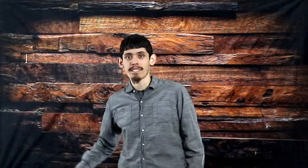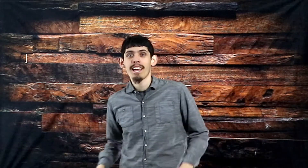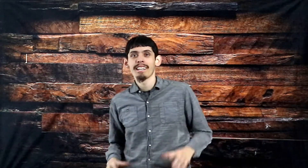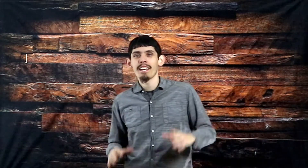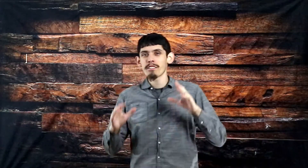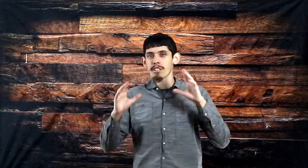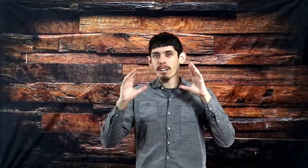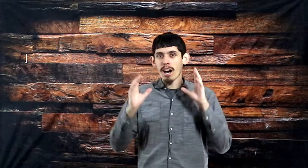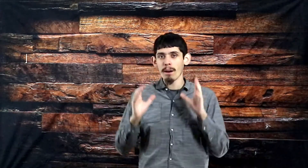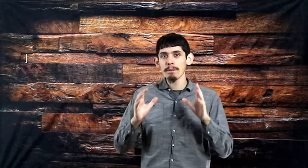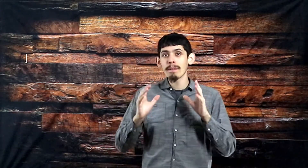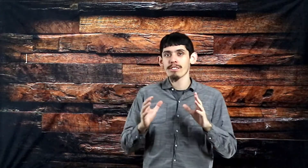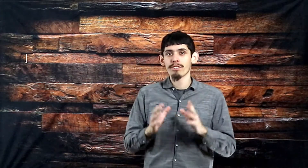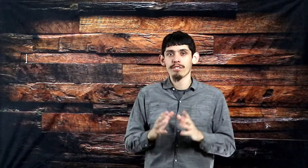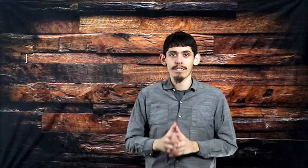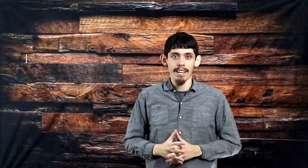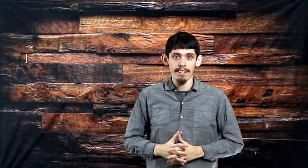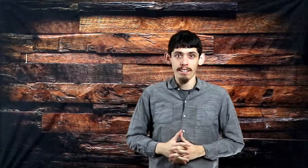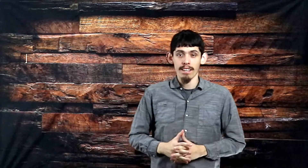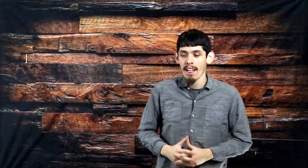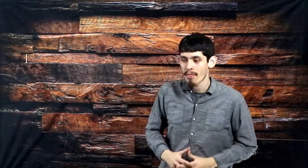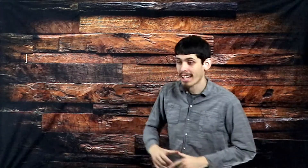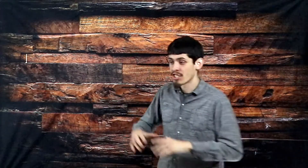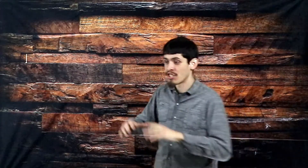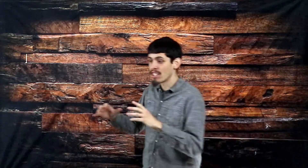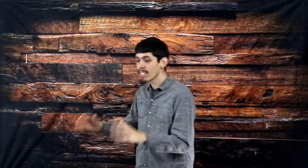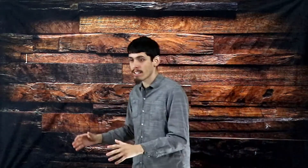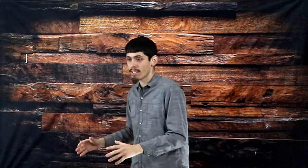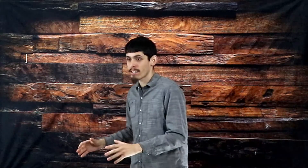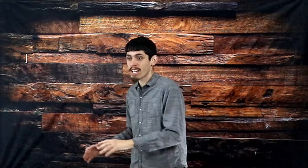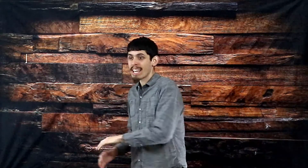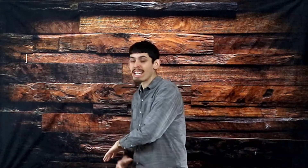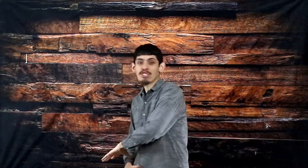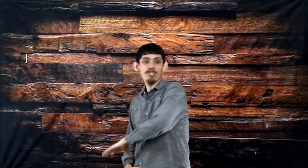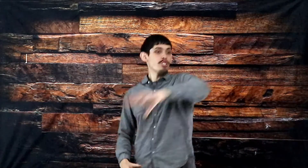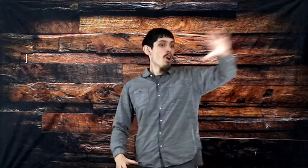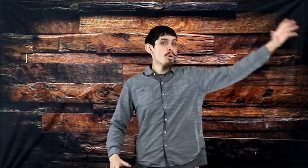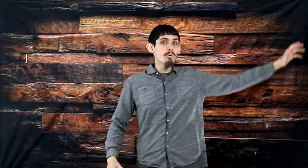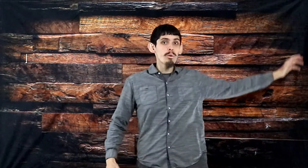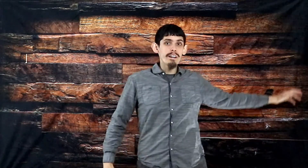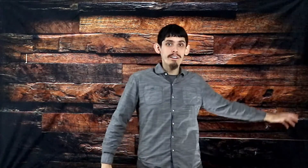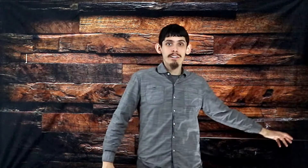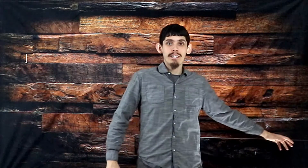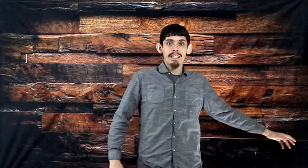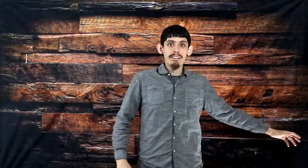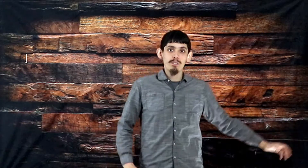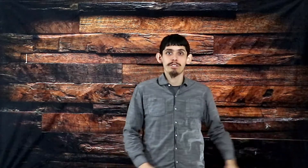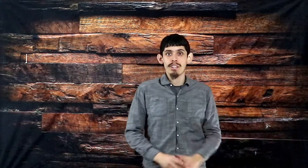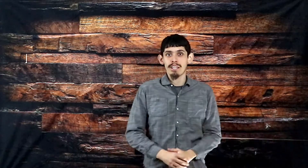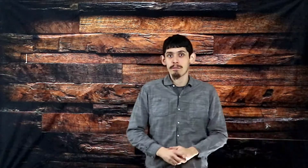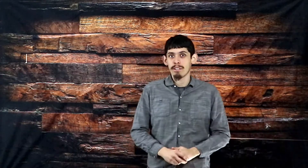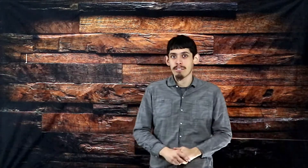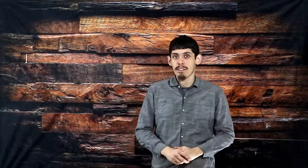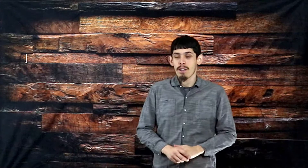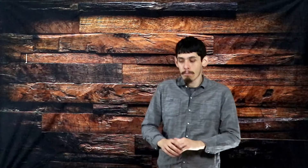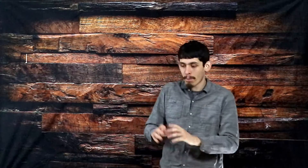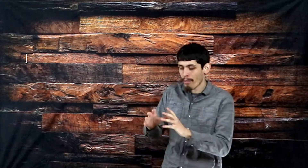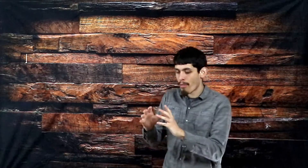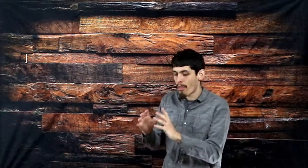Now there's a common misunderstanding that Jesus is nowhere in the Old Testament, but that